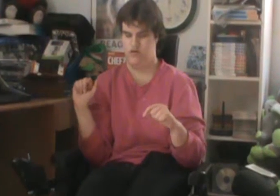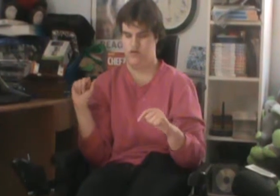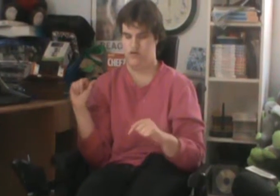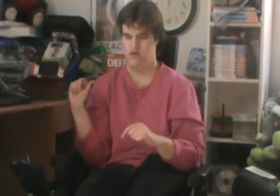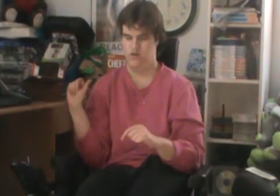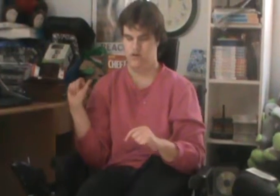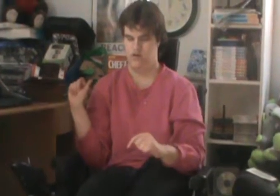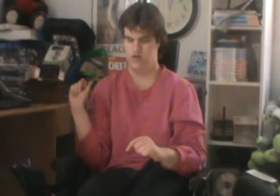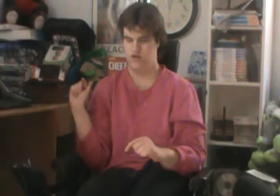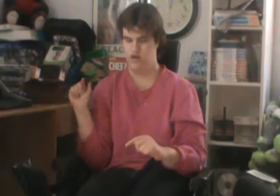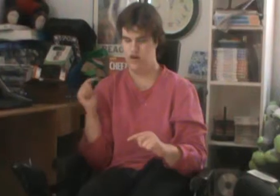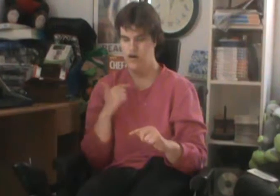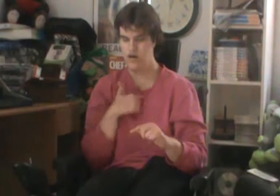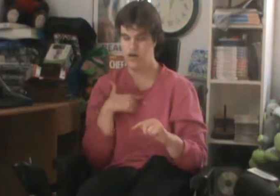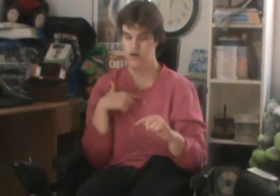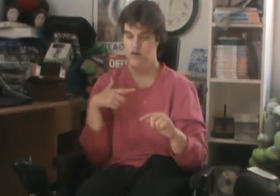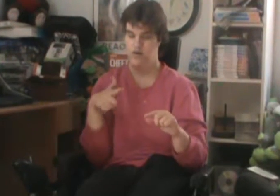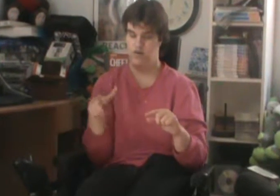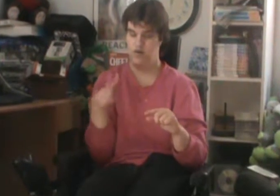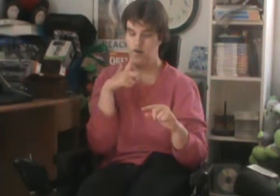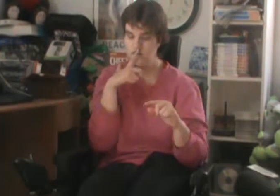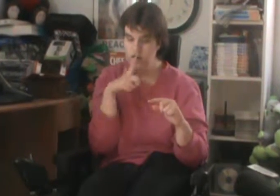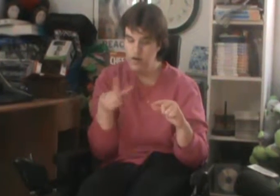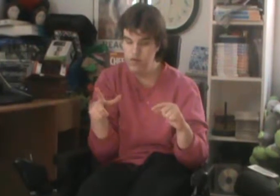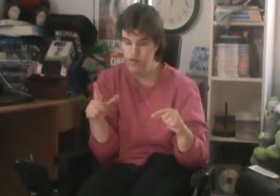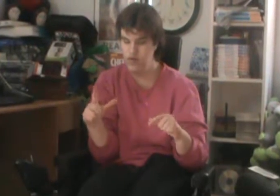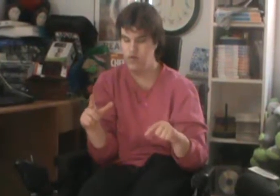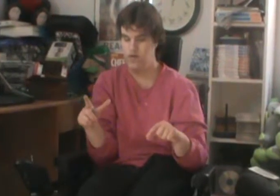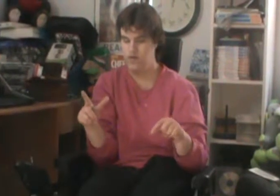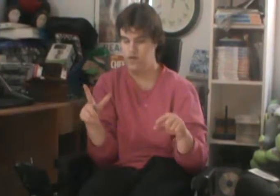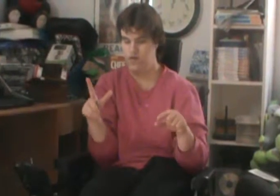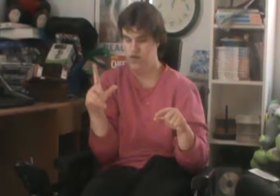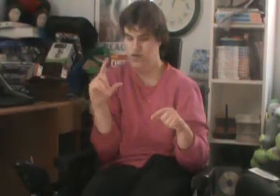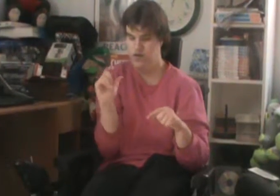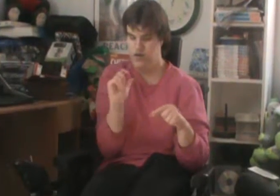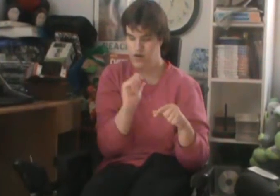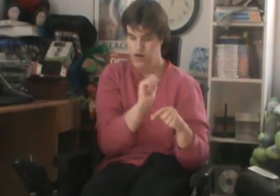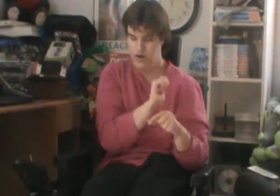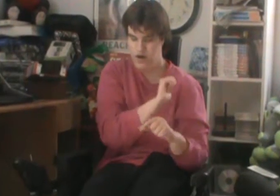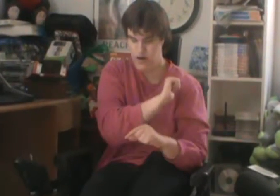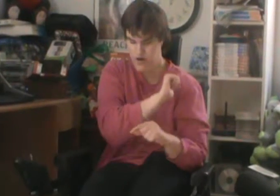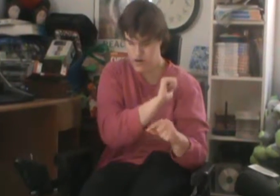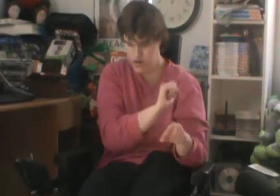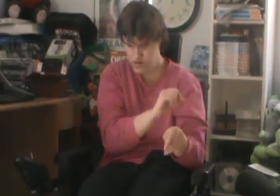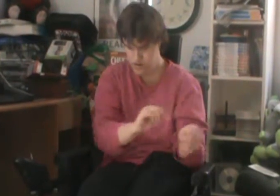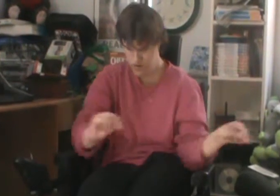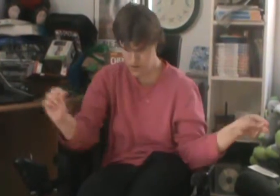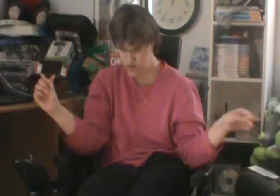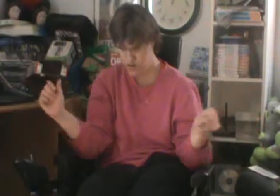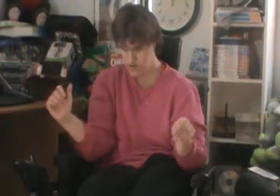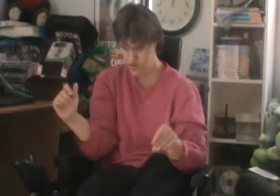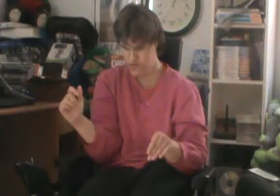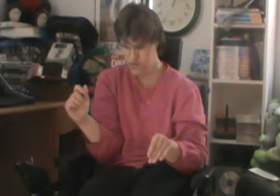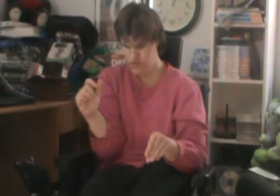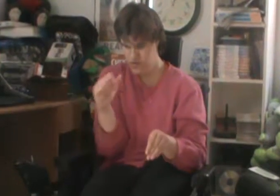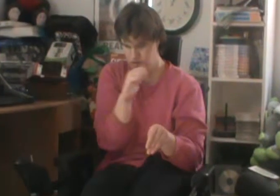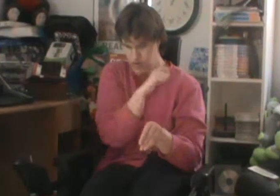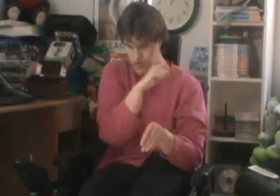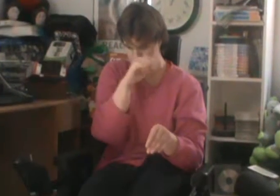And I'm not saying that we solved overnight Everywhere that we went wrong